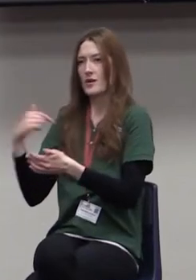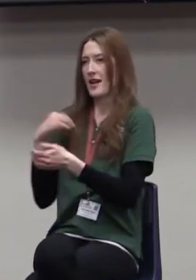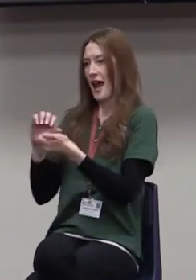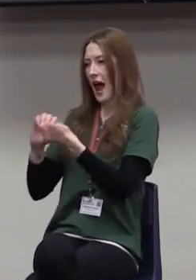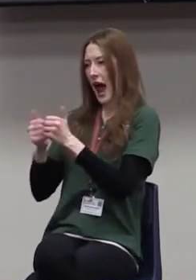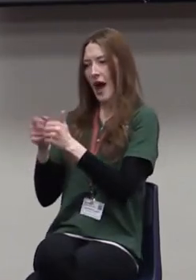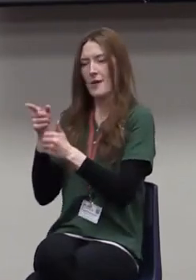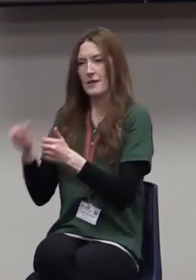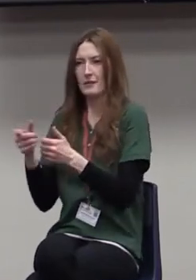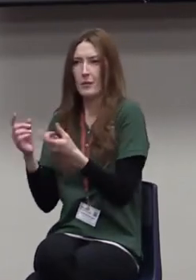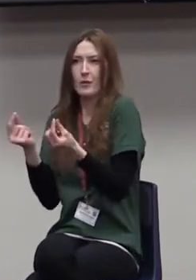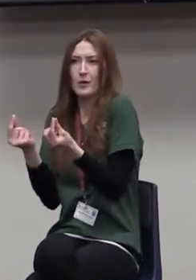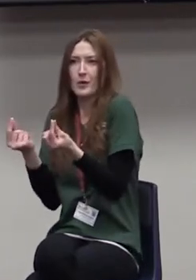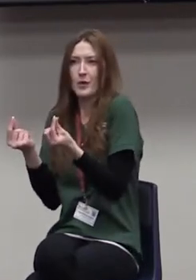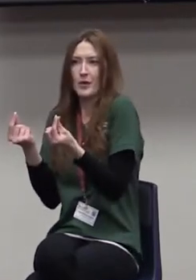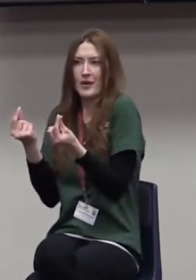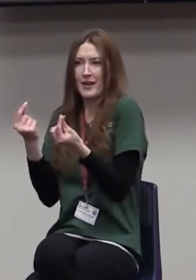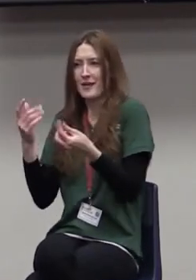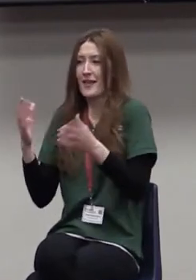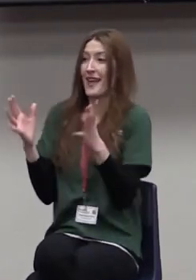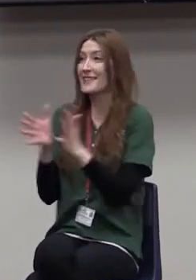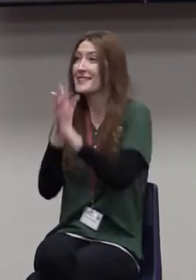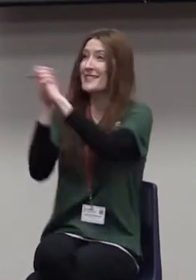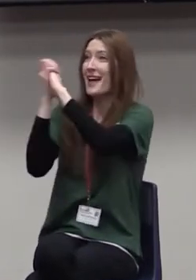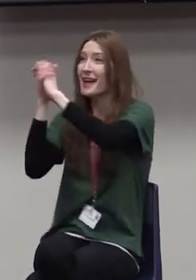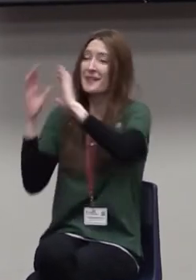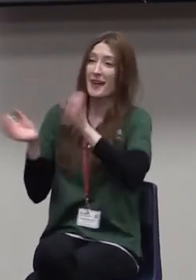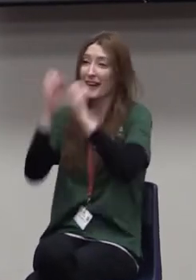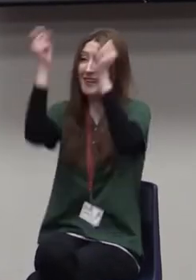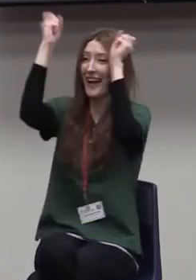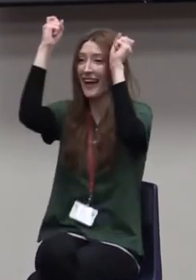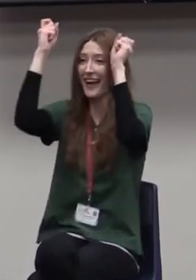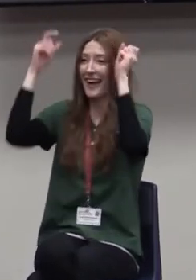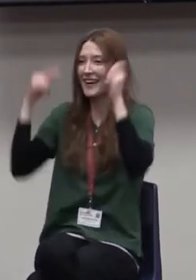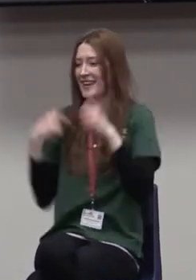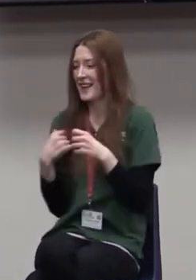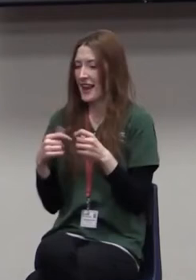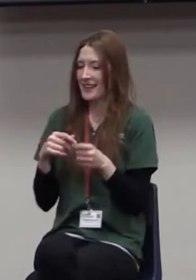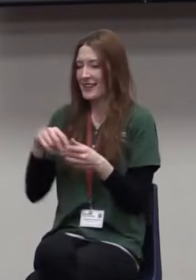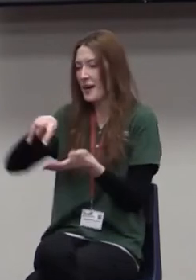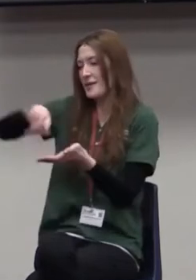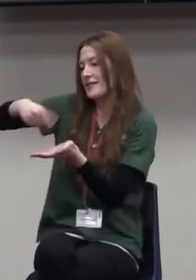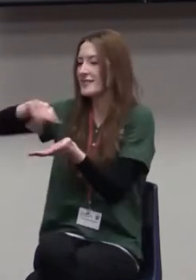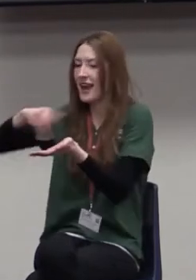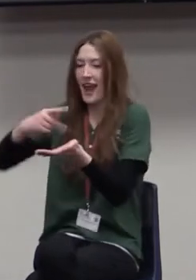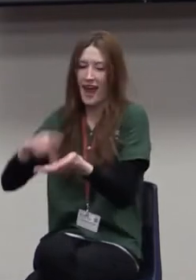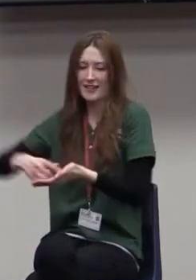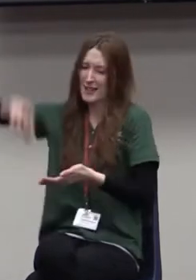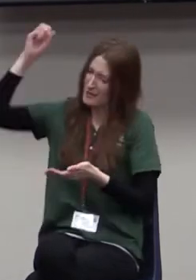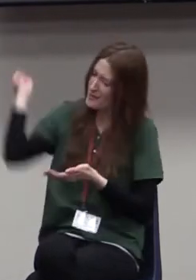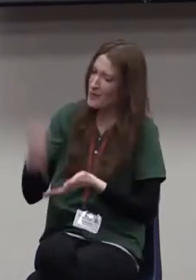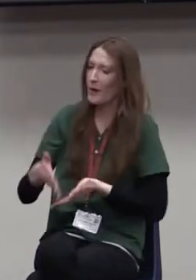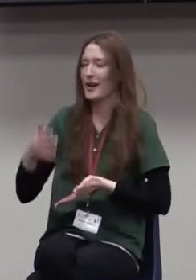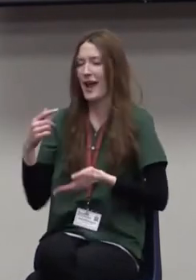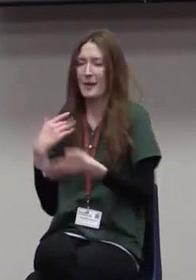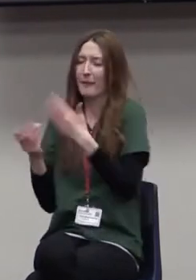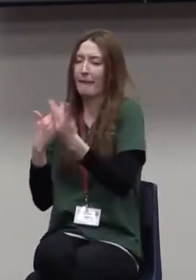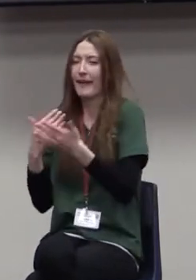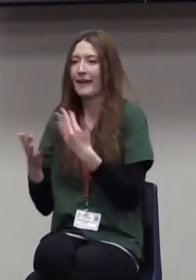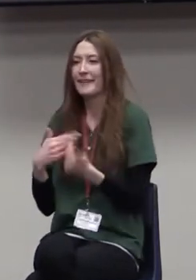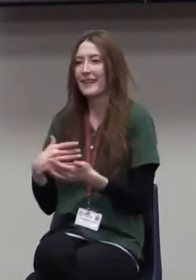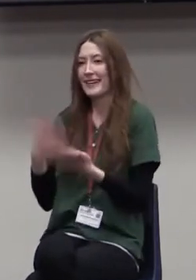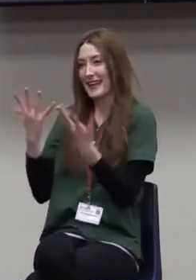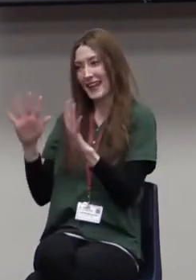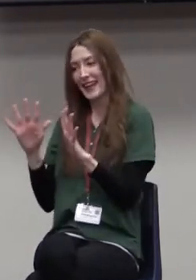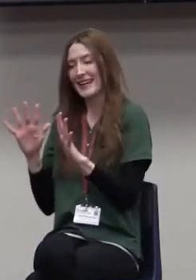stands, but it lasts that long and then they're right back on the field. And that's the way it has to be for leaders. They realize that when we get to